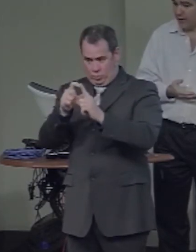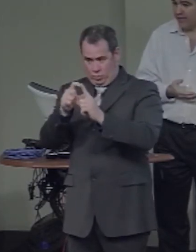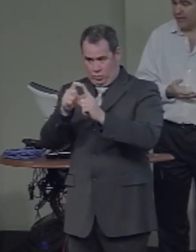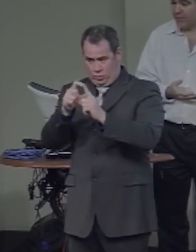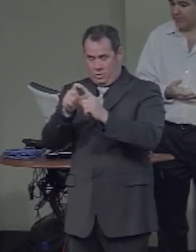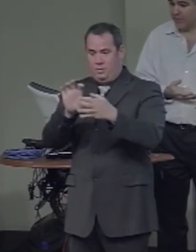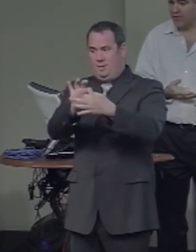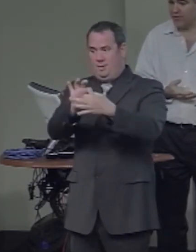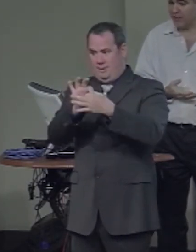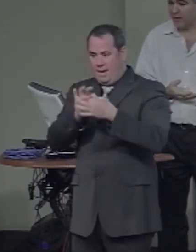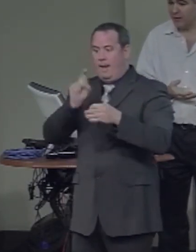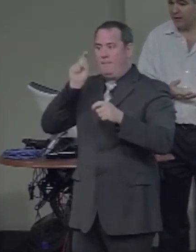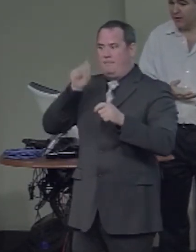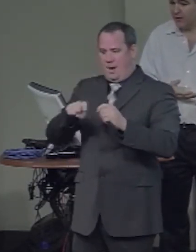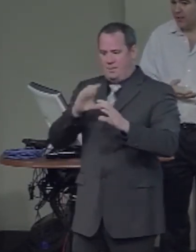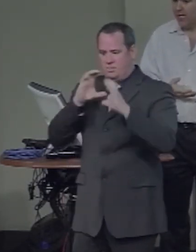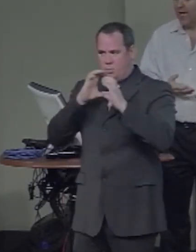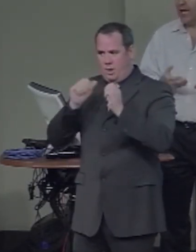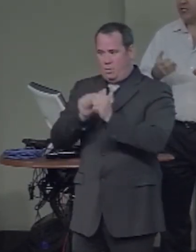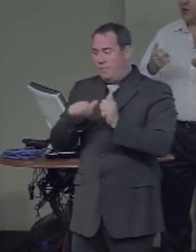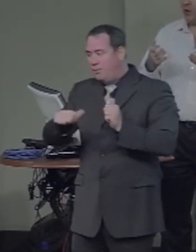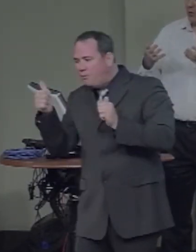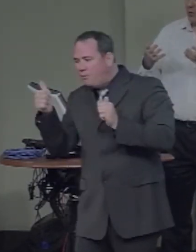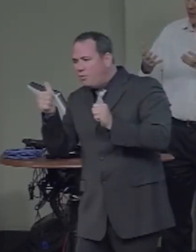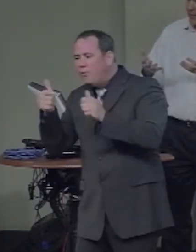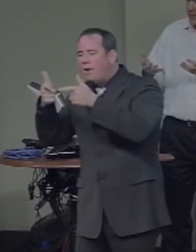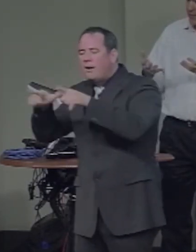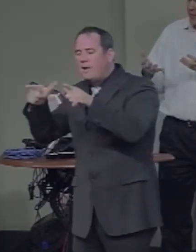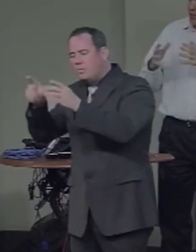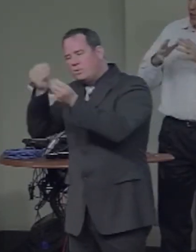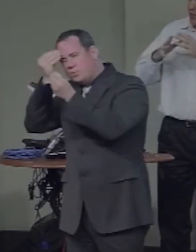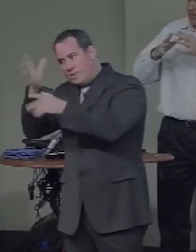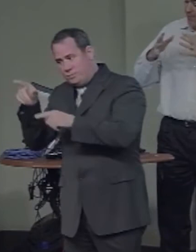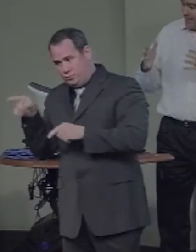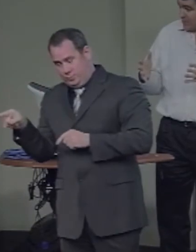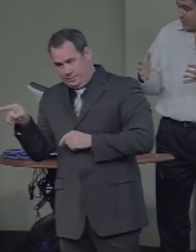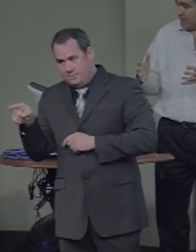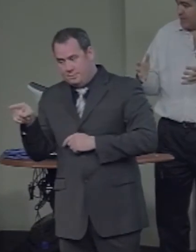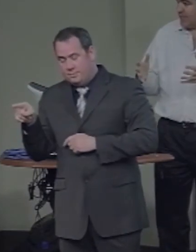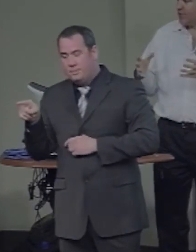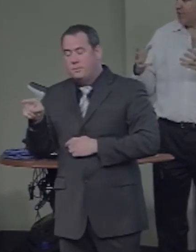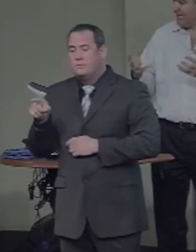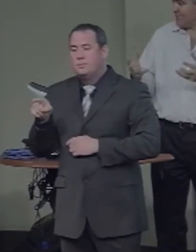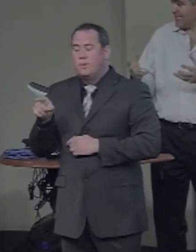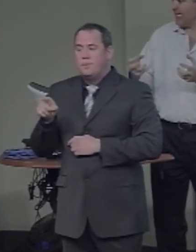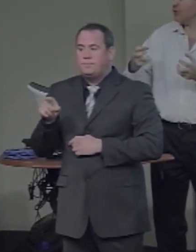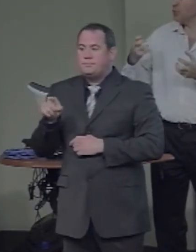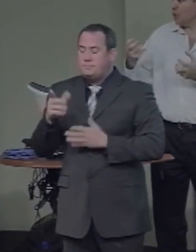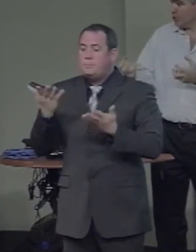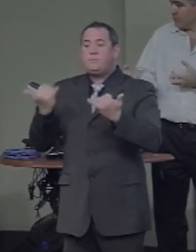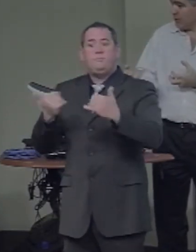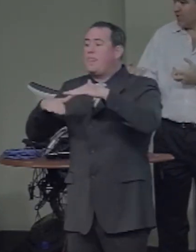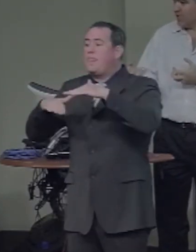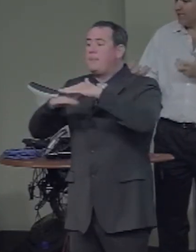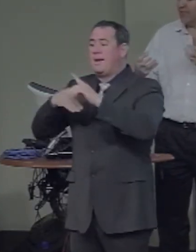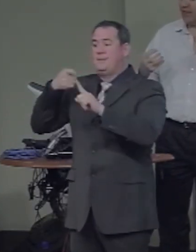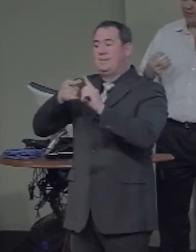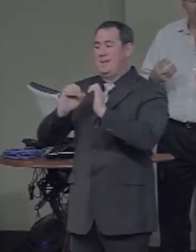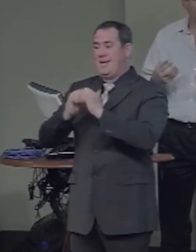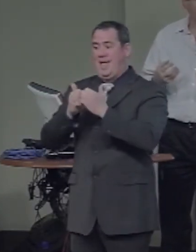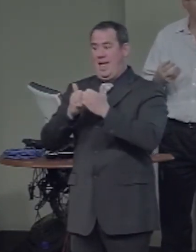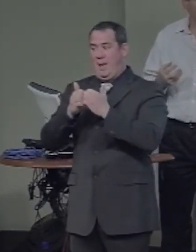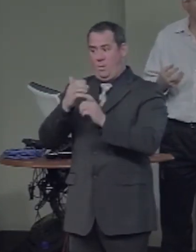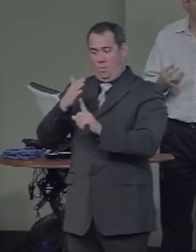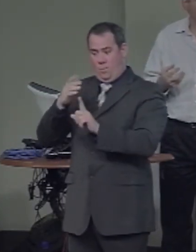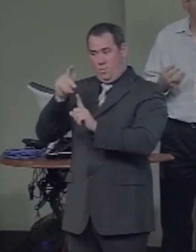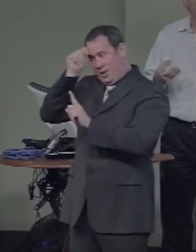primarily in the left hemisphere. And so the basic organization makes sense. Words are mostly on the left.